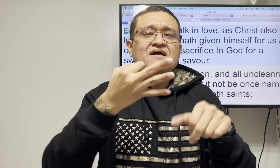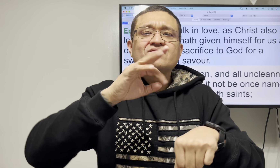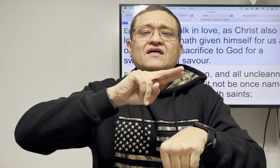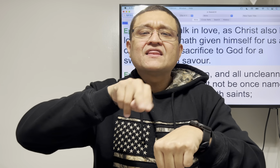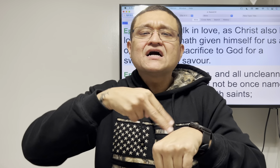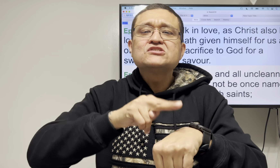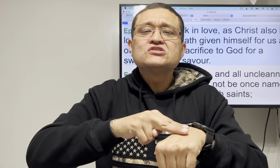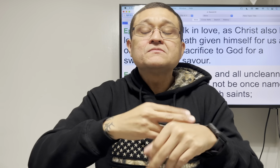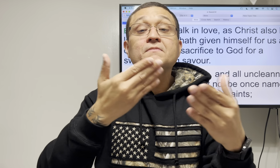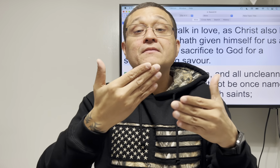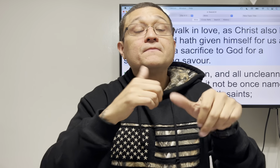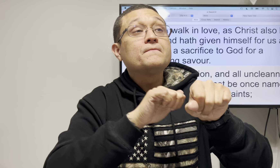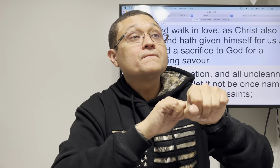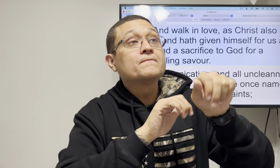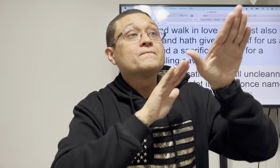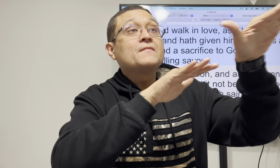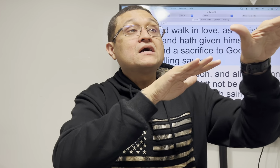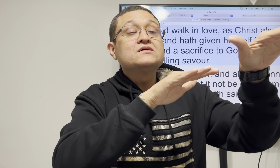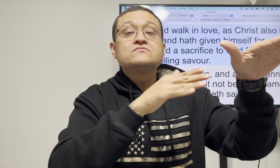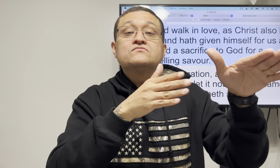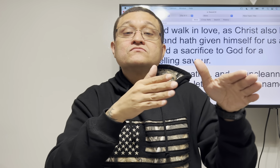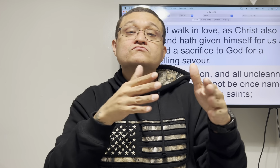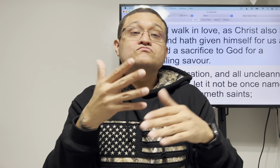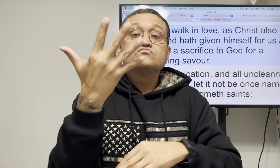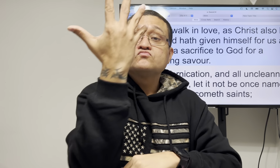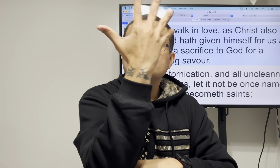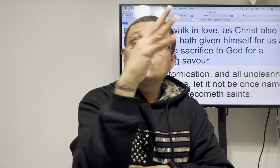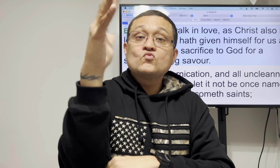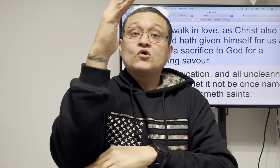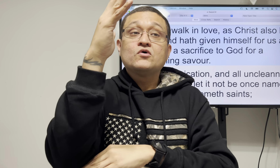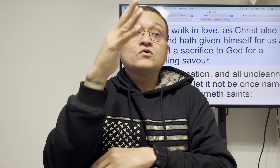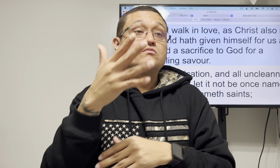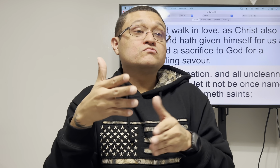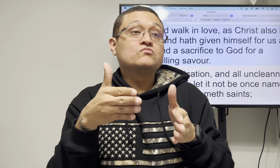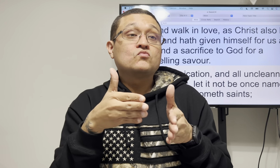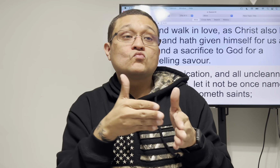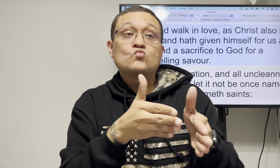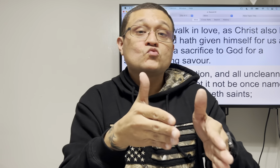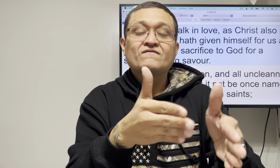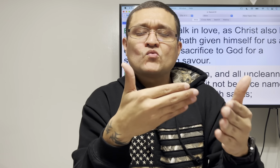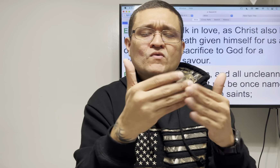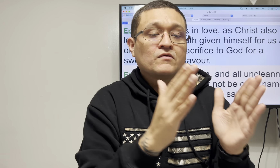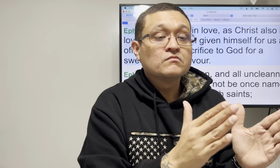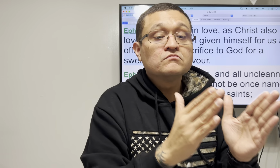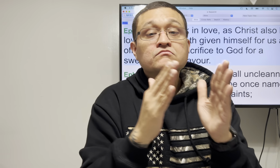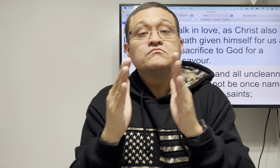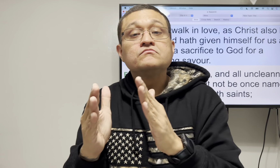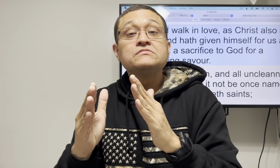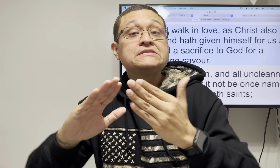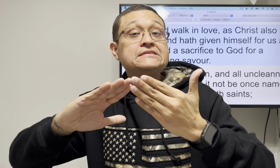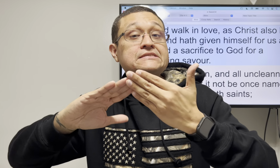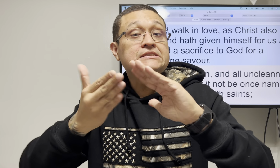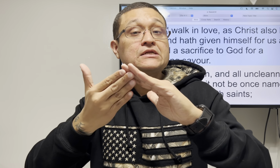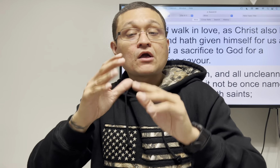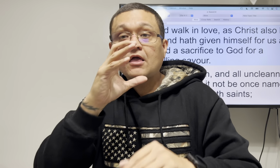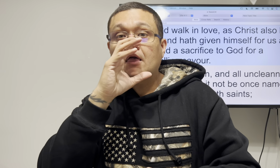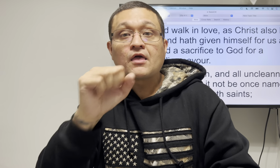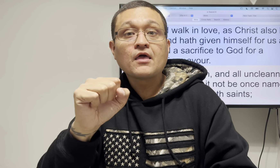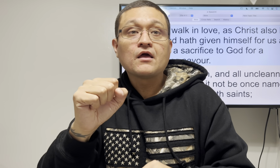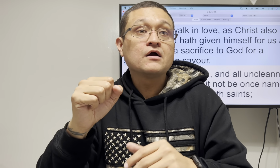500 piece puzzle of nature of mountains and trees and a river the next one's